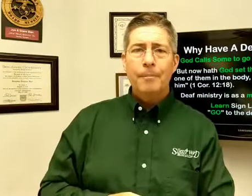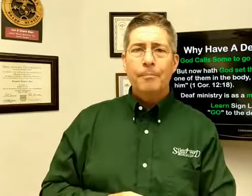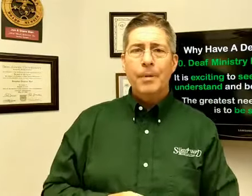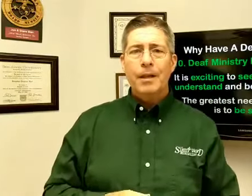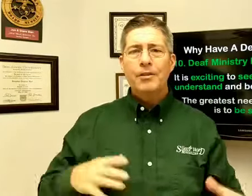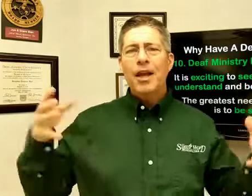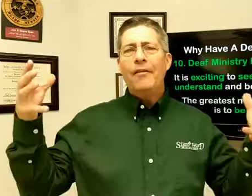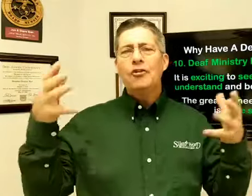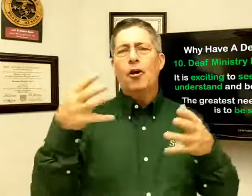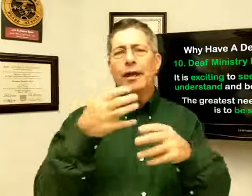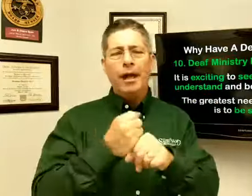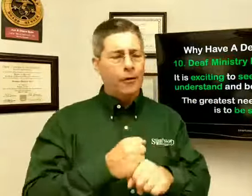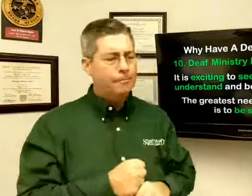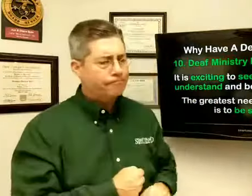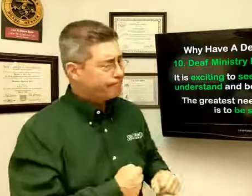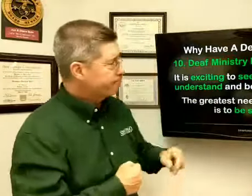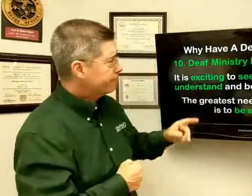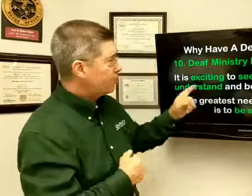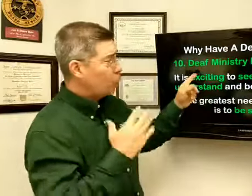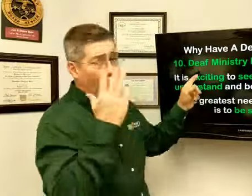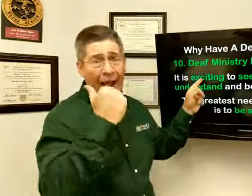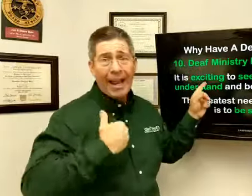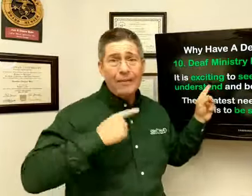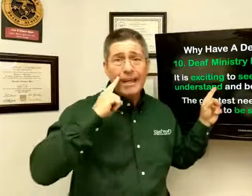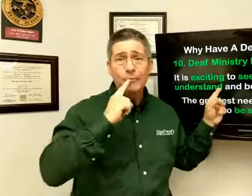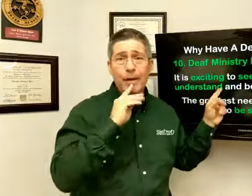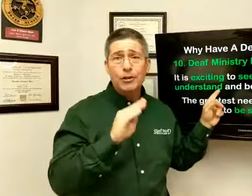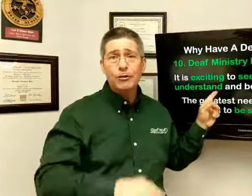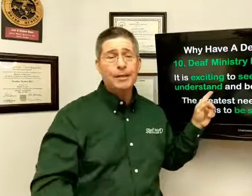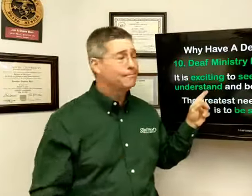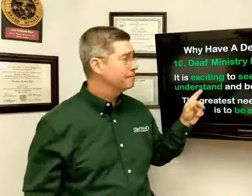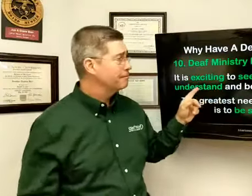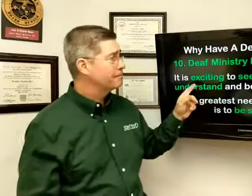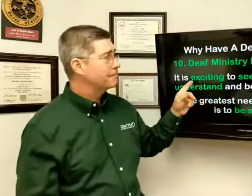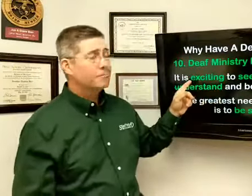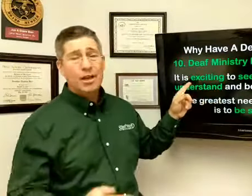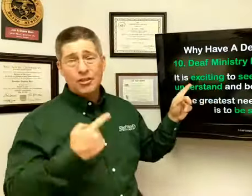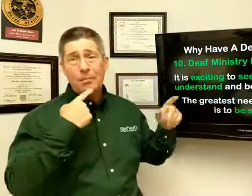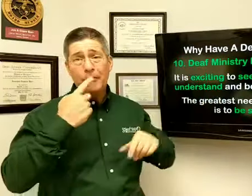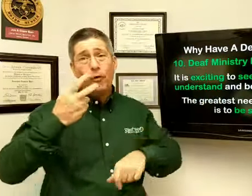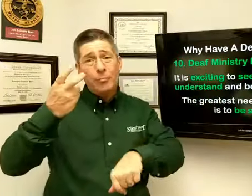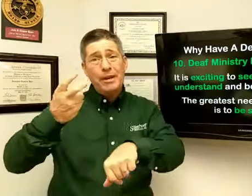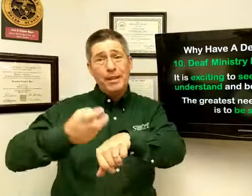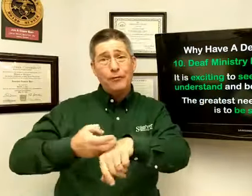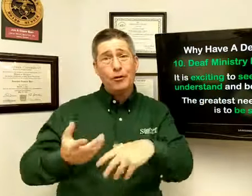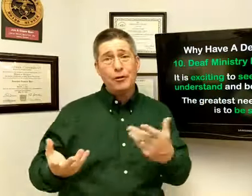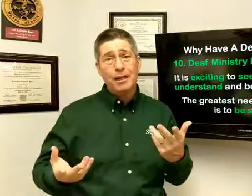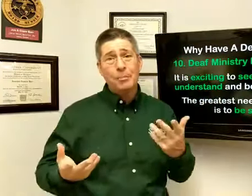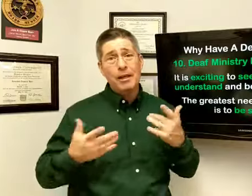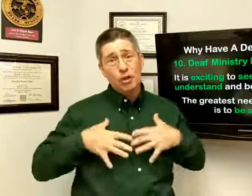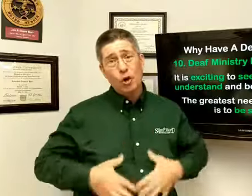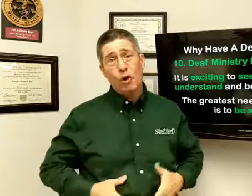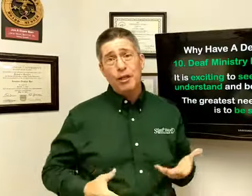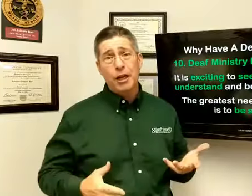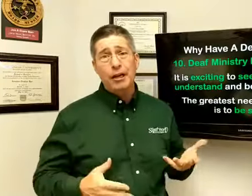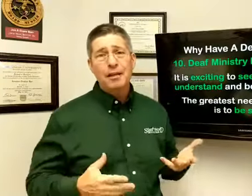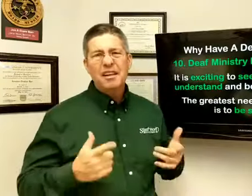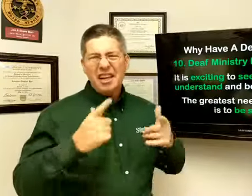Let's tie this all together. Father, why have a deaf ministry? I said before it'd be difficult. It could be discouraging in